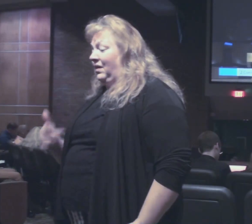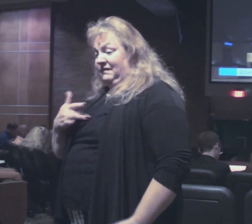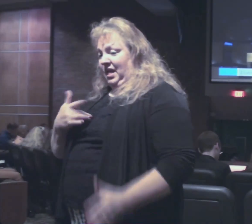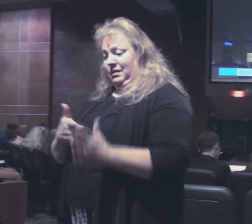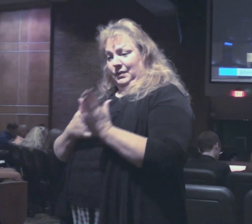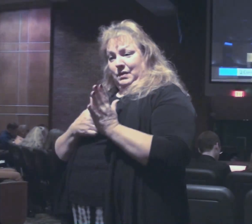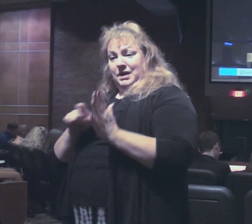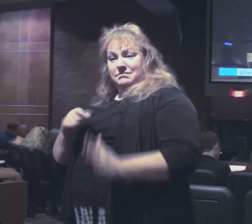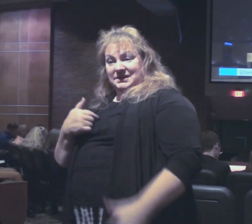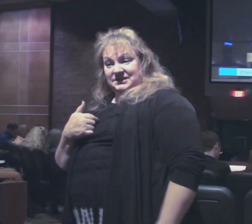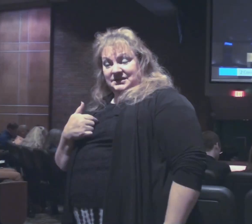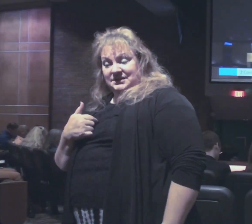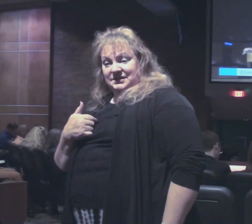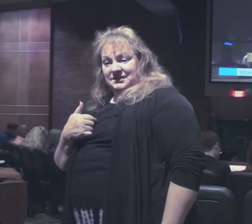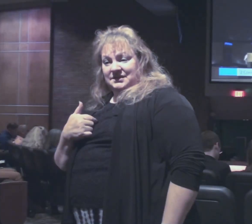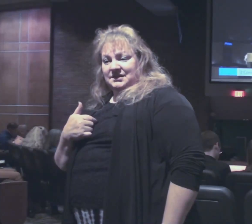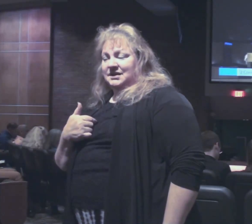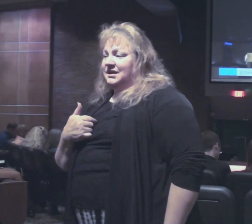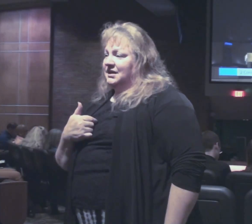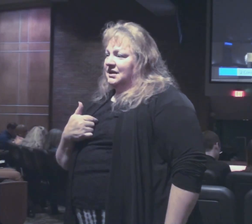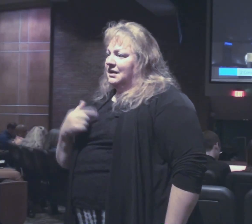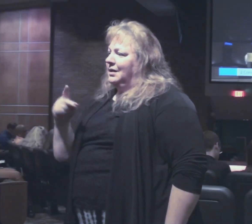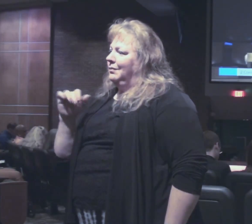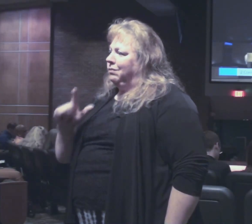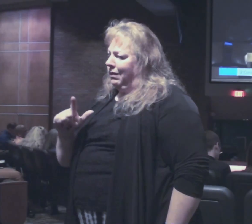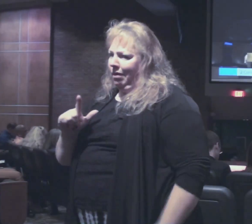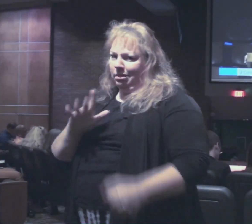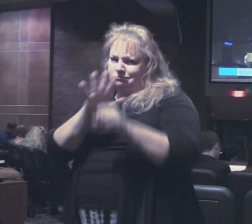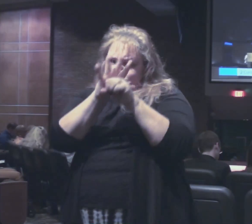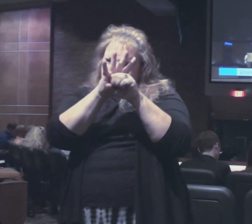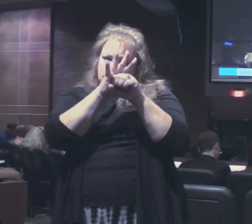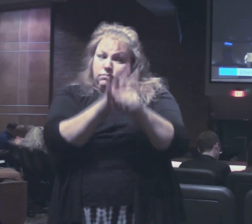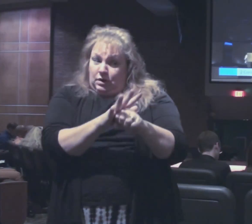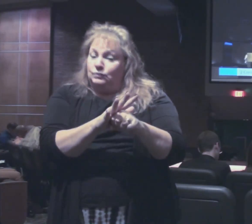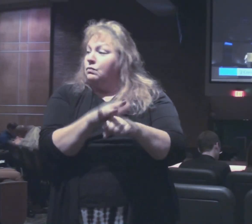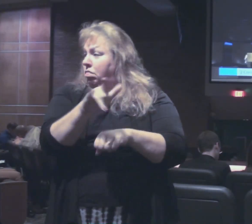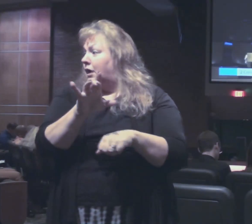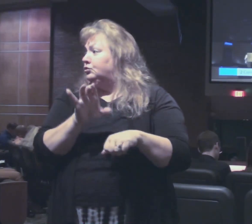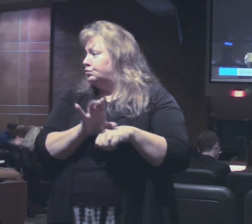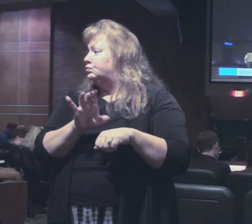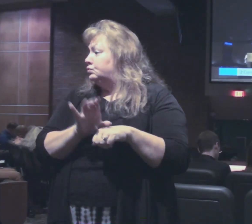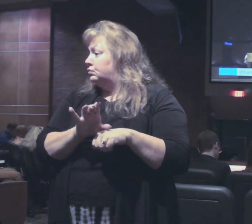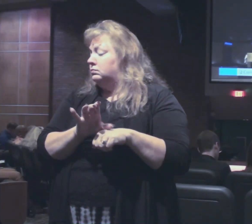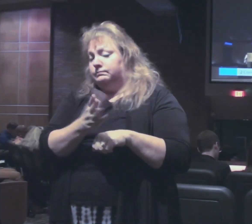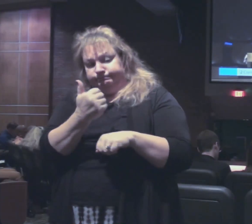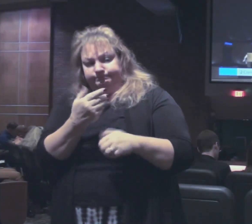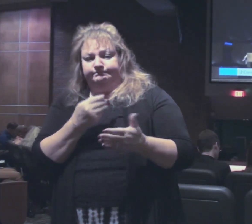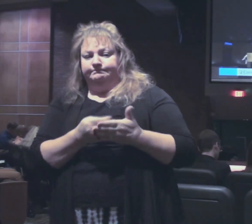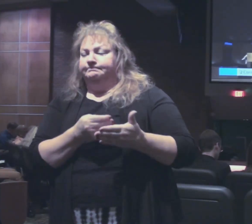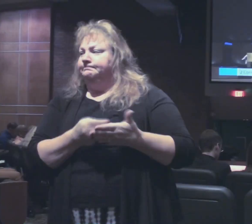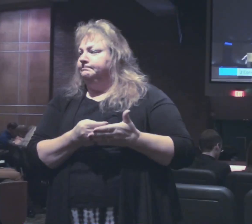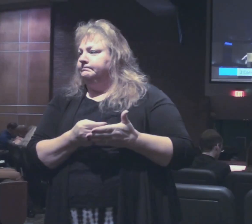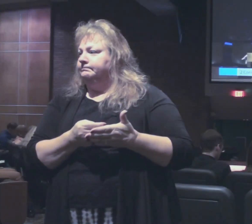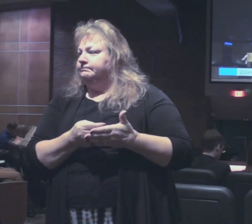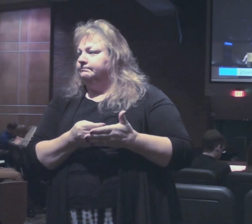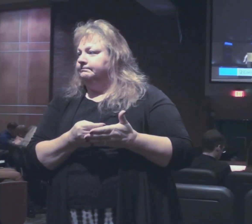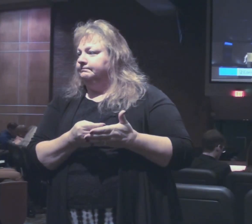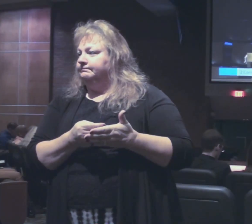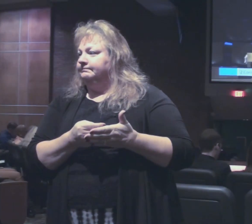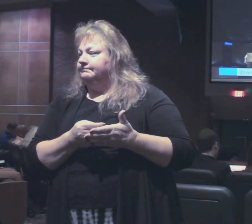Now we've noted through this, Paul's put pressure on in his own way.